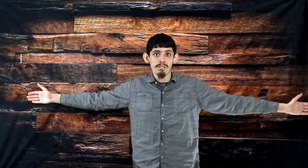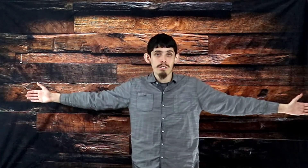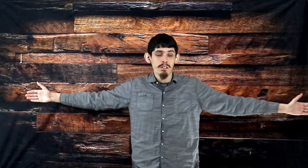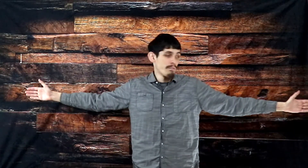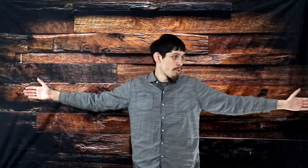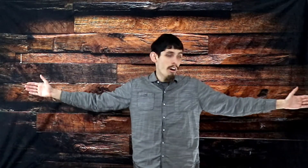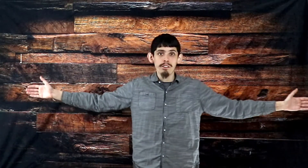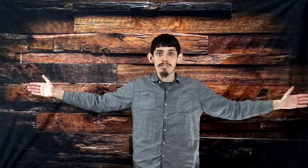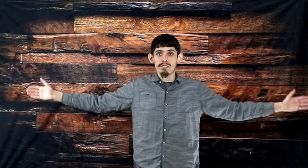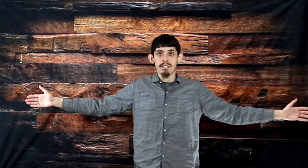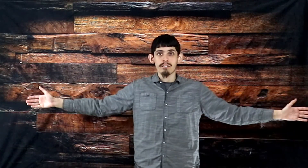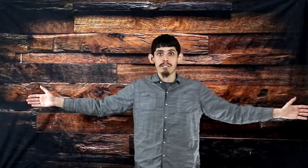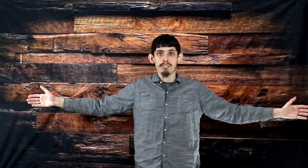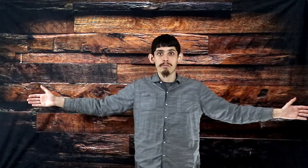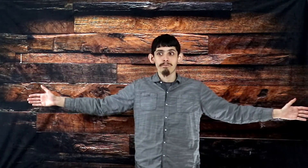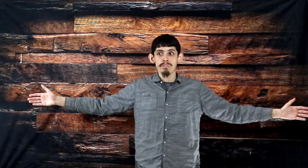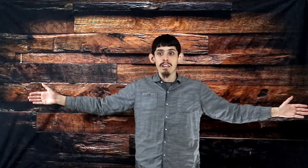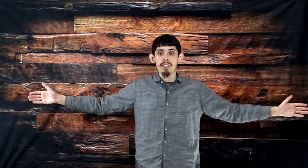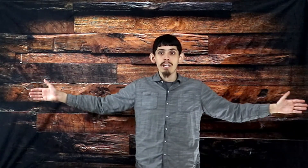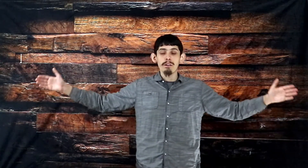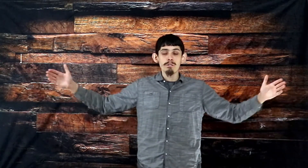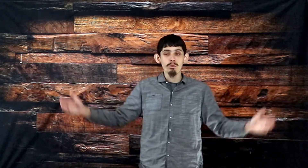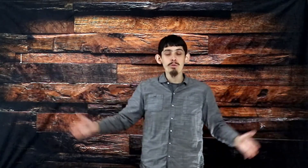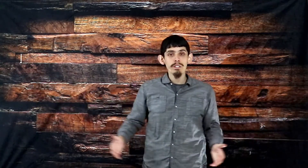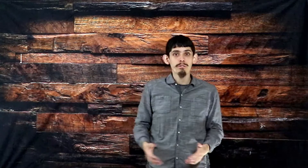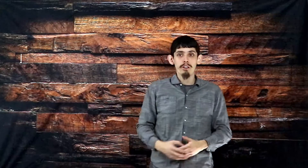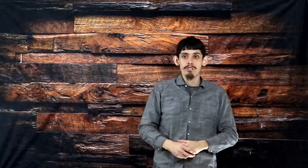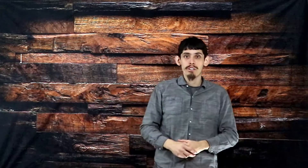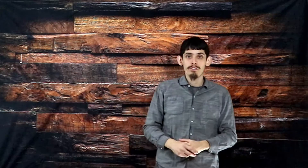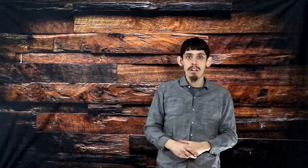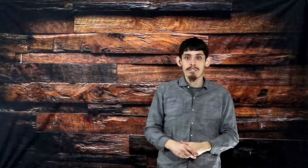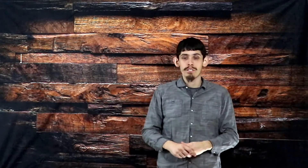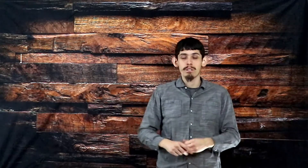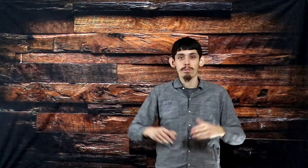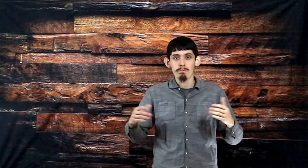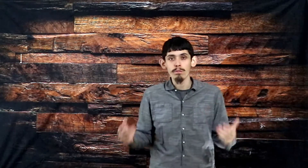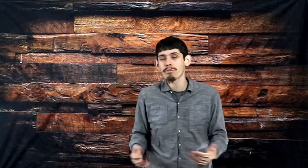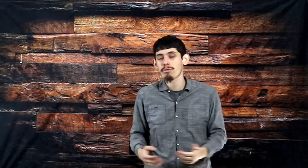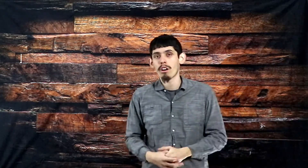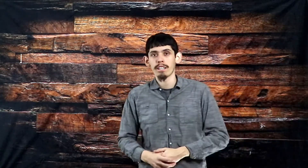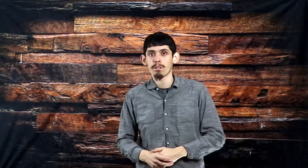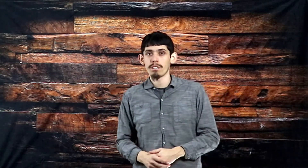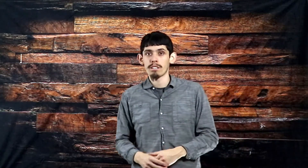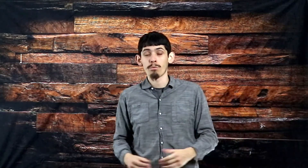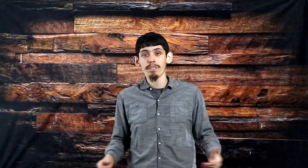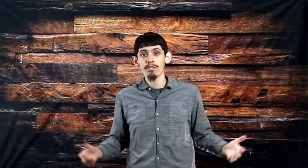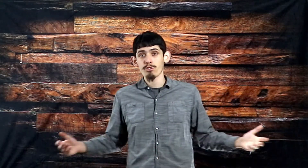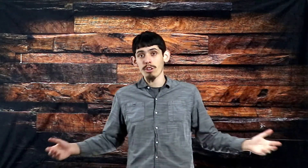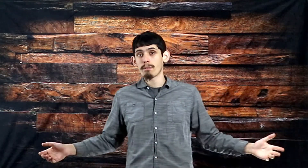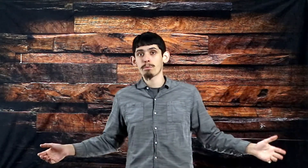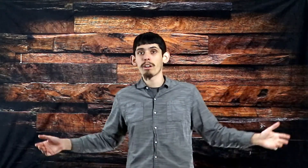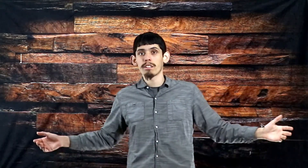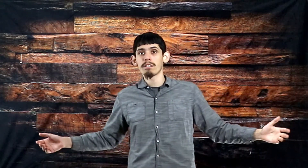for our sins. He was wounded for our transgressions. He was bruised for our iniquities. And with his stripes, we are healed.